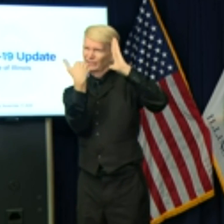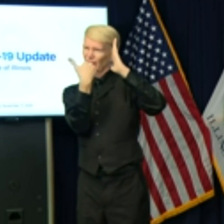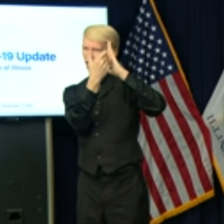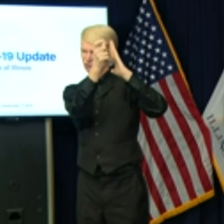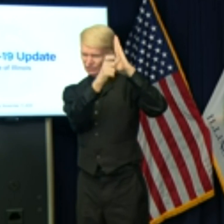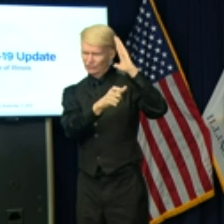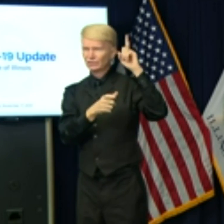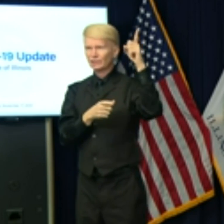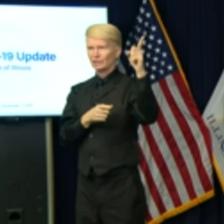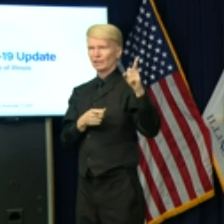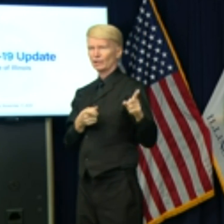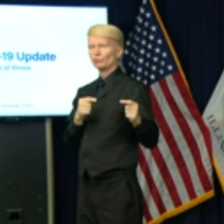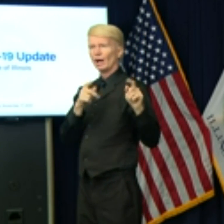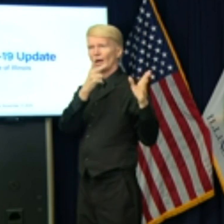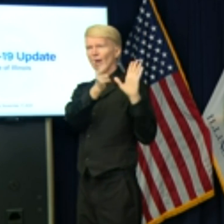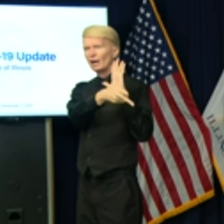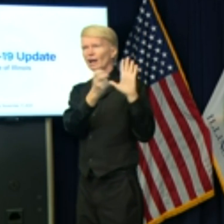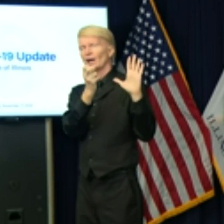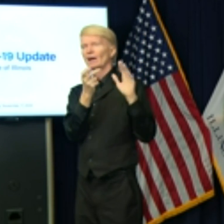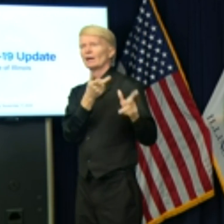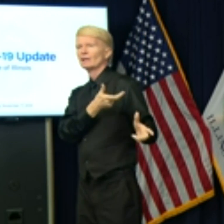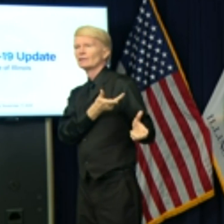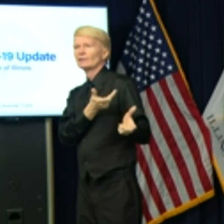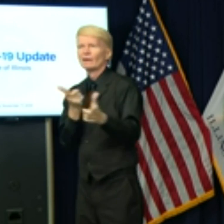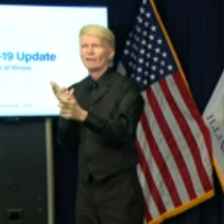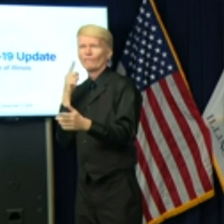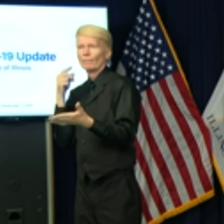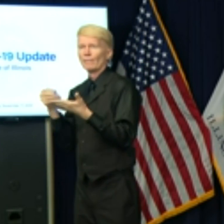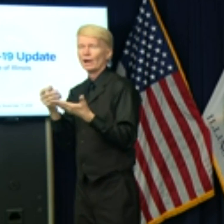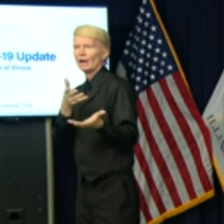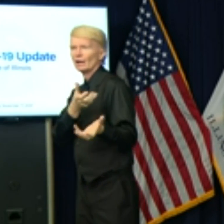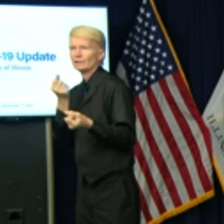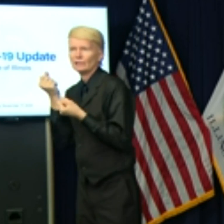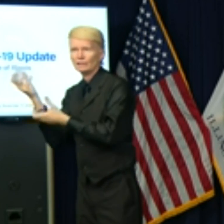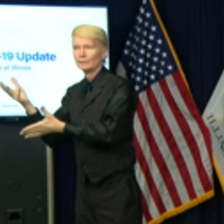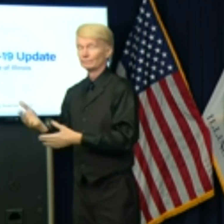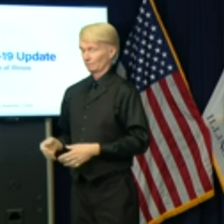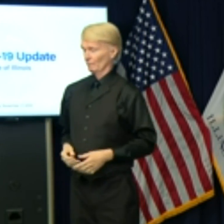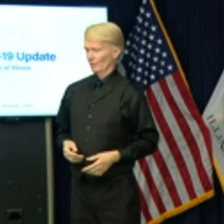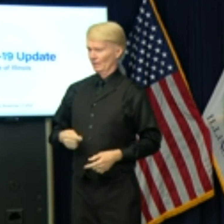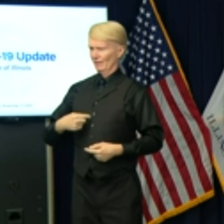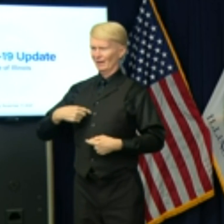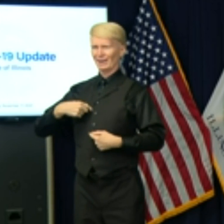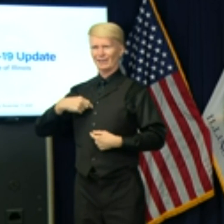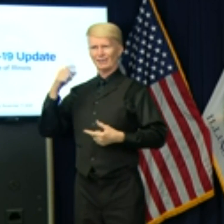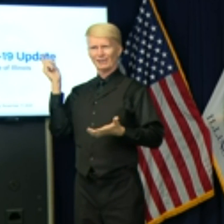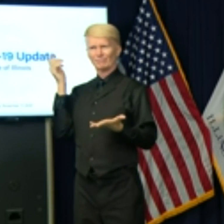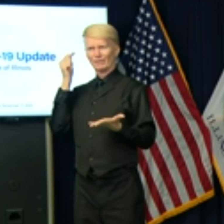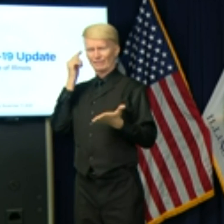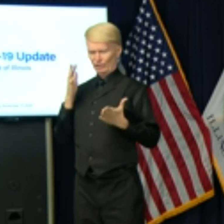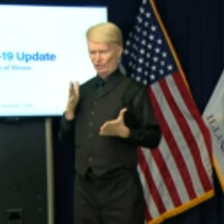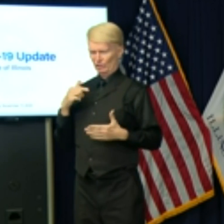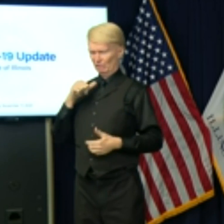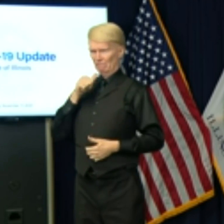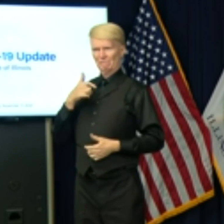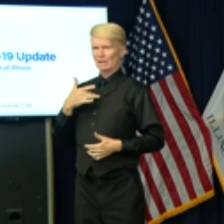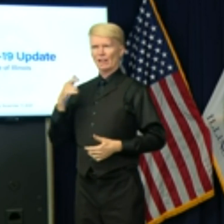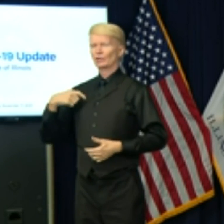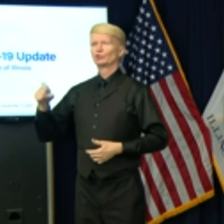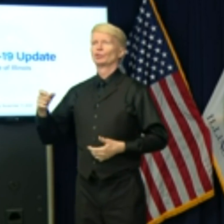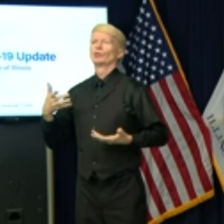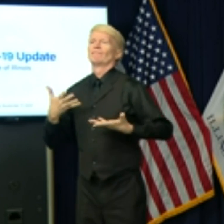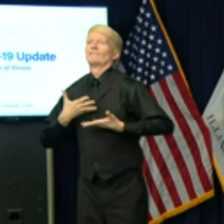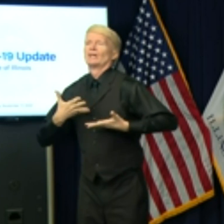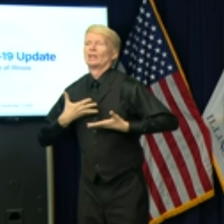the governor. I was elected to this job. And while I don't think it should come with a fear for my health and safety, I accept that